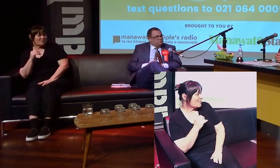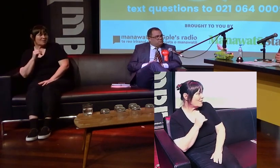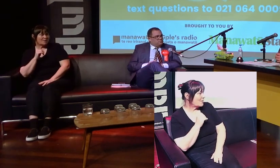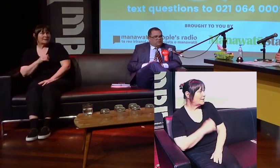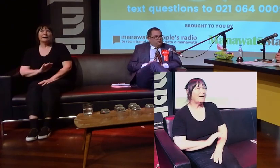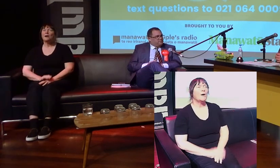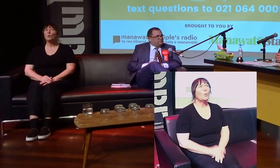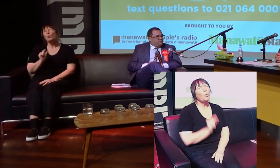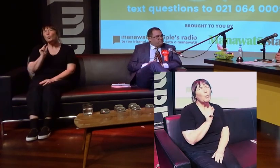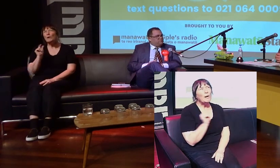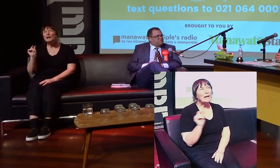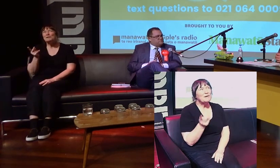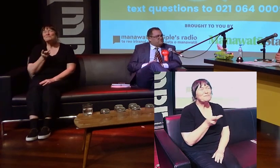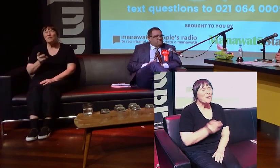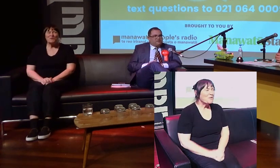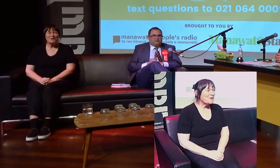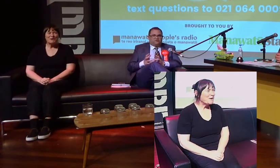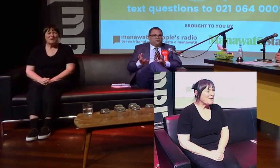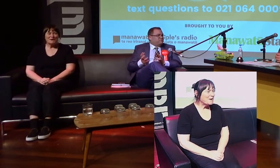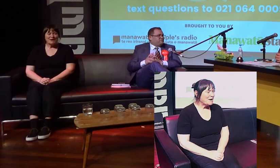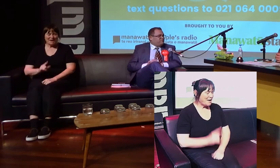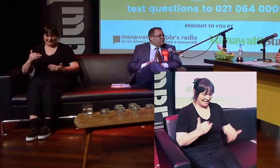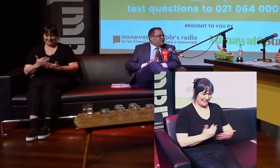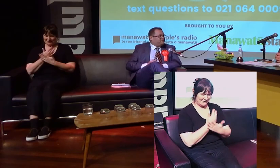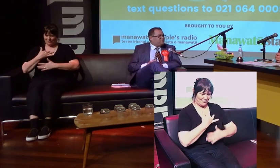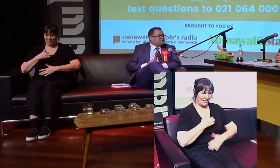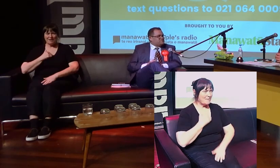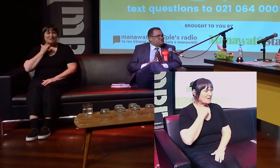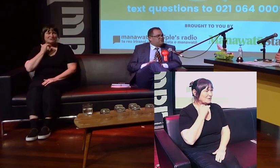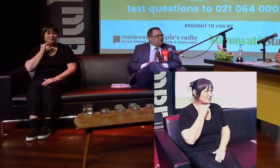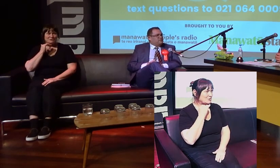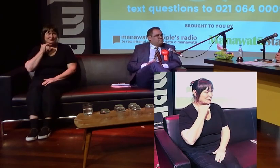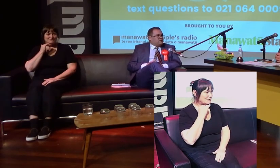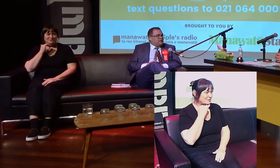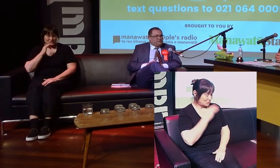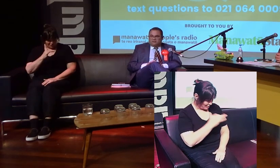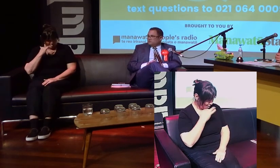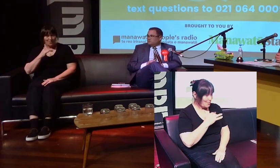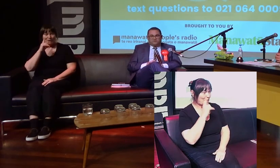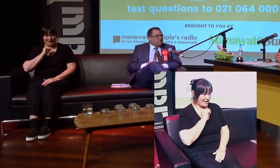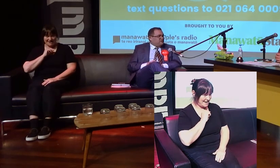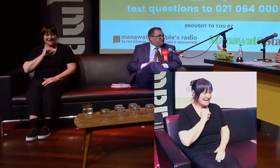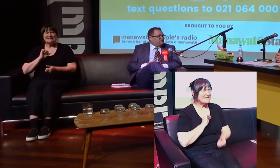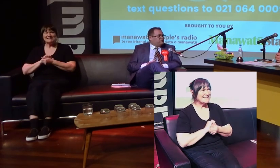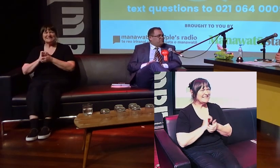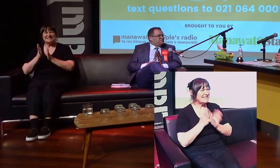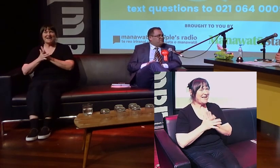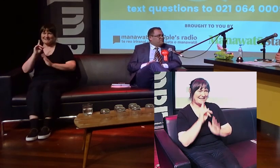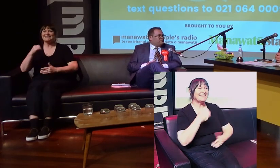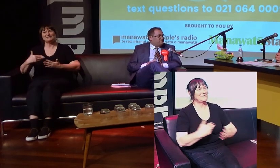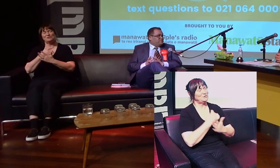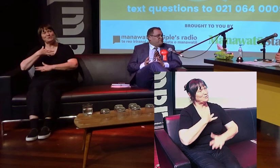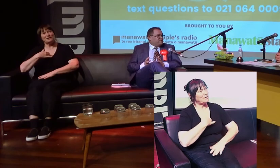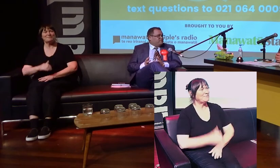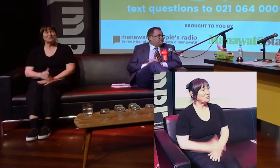a little bit of both. In terms of te reo, I can introduce myself. I'm pretty comfortable in terms of te reo Maori. In terms of sign, I can introduce myself